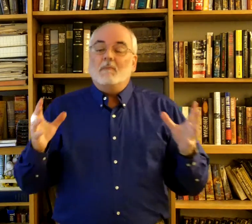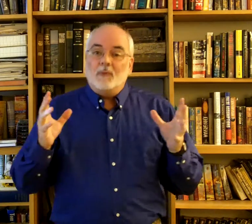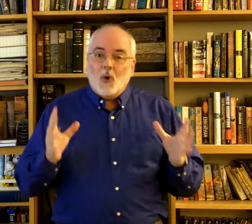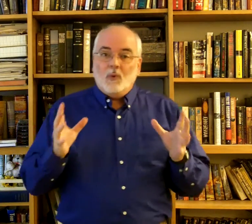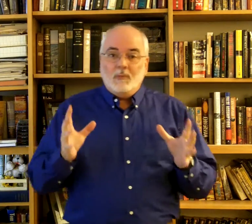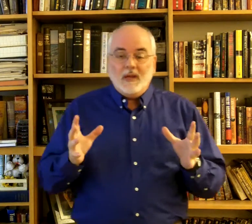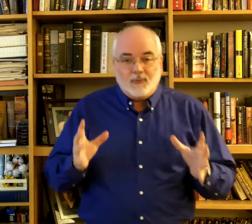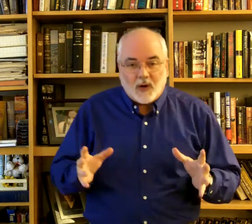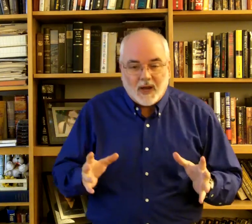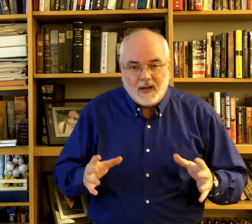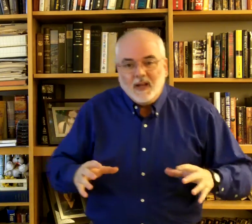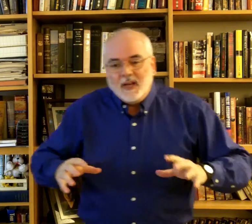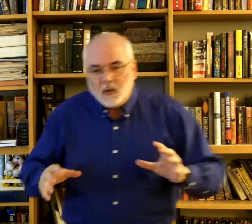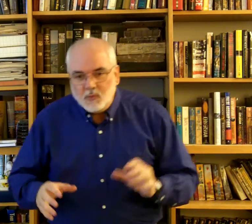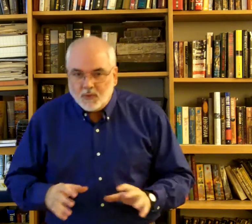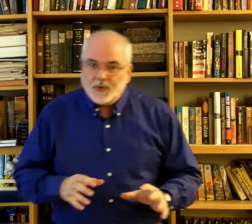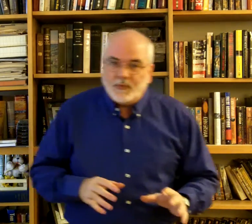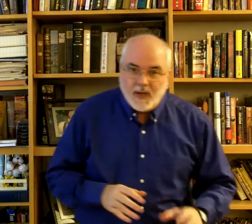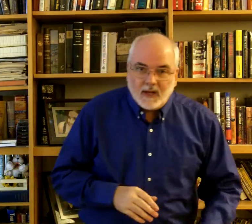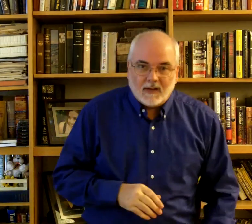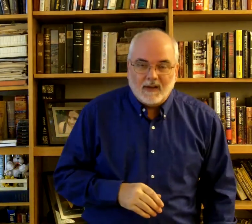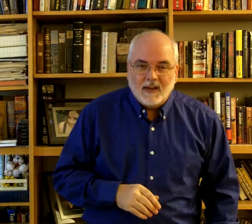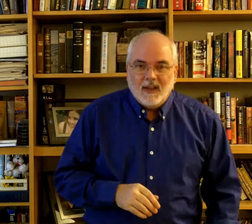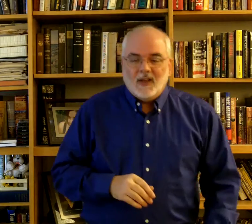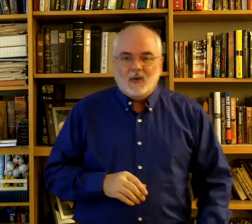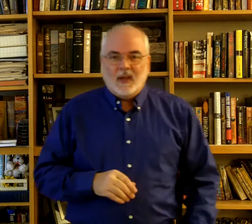Don't be afraid to move your feet. Okay.